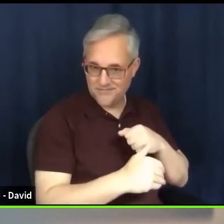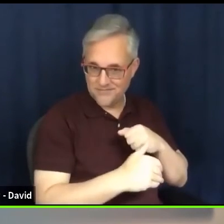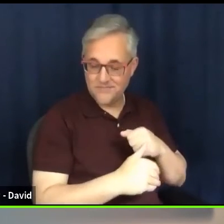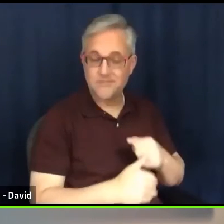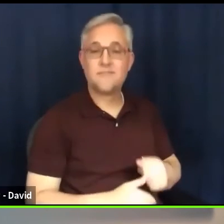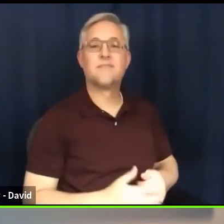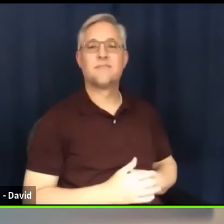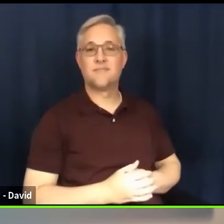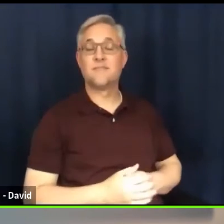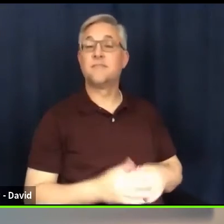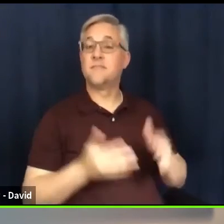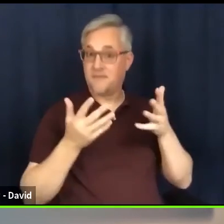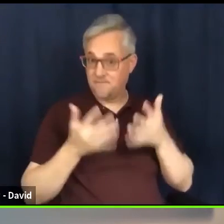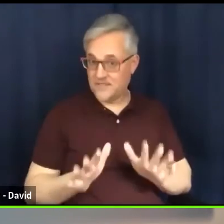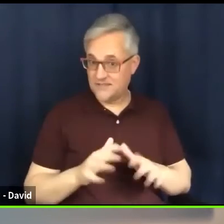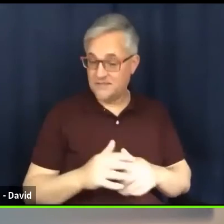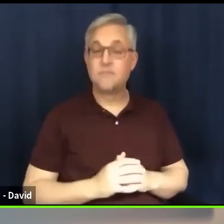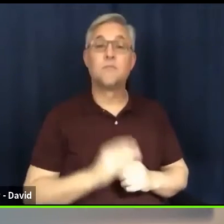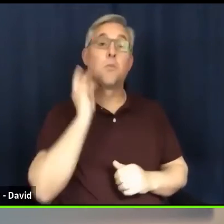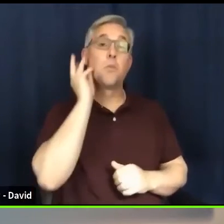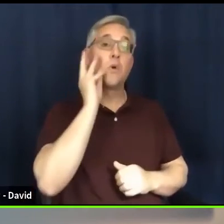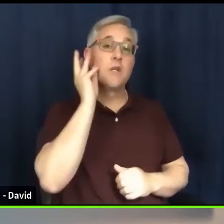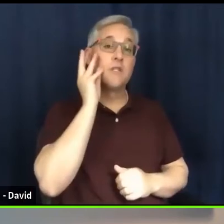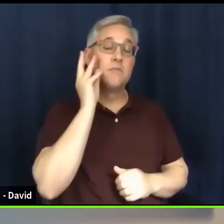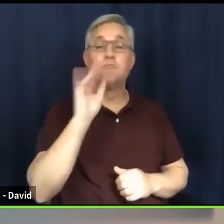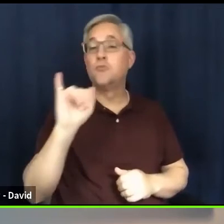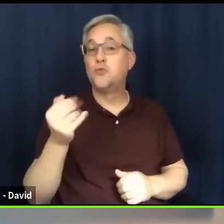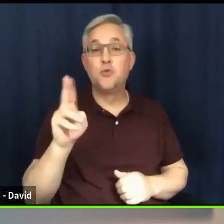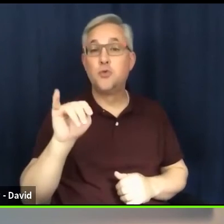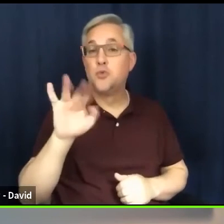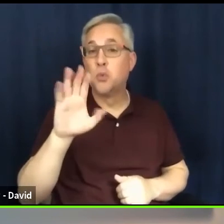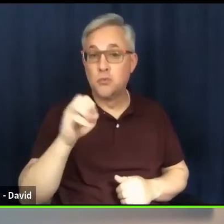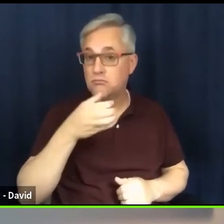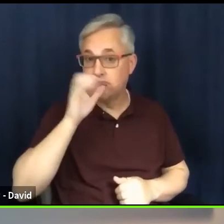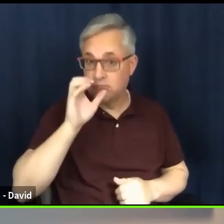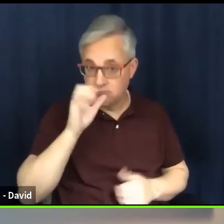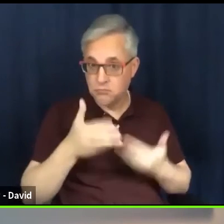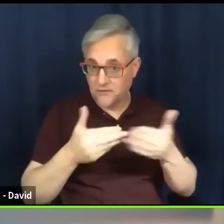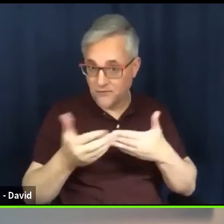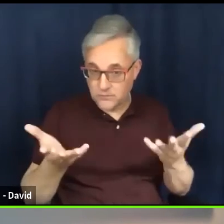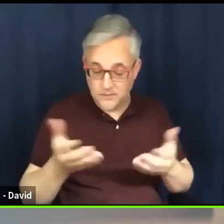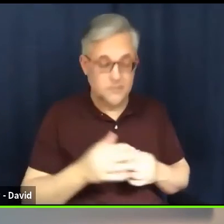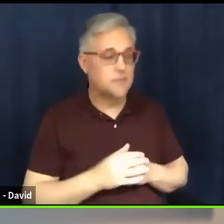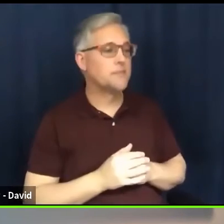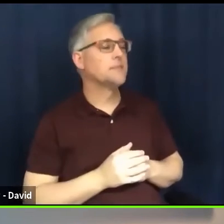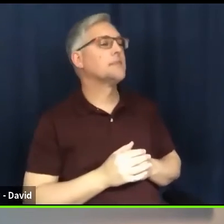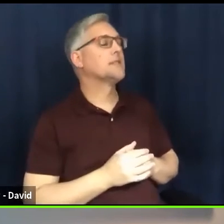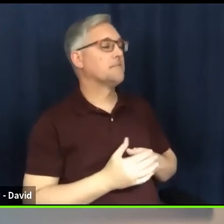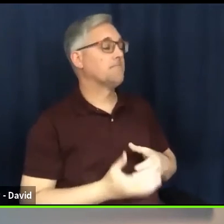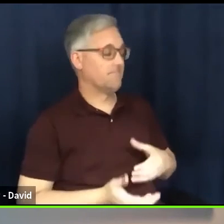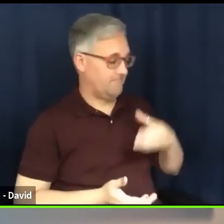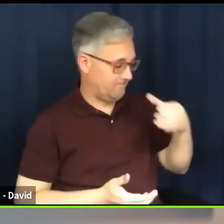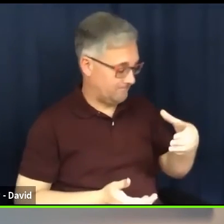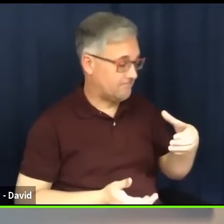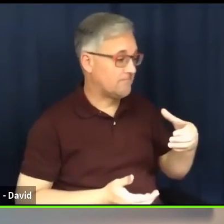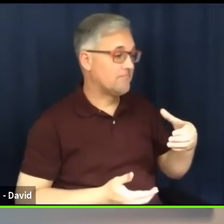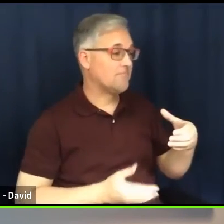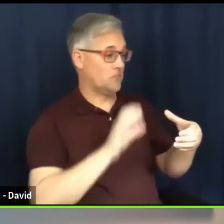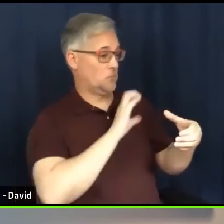And then with the wine or the juice, you can share with them, this is the blood of Christ shed for